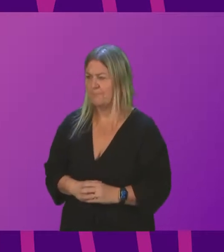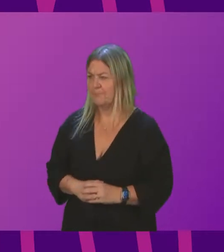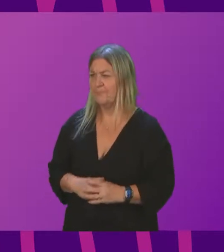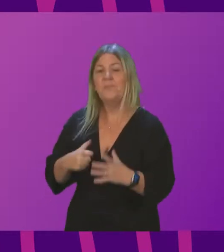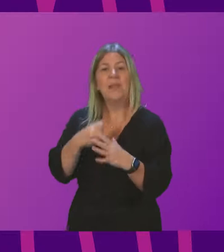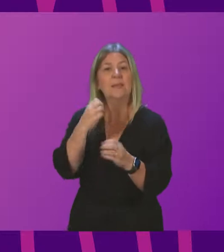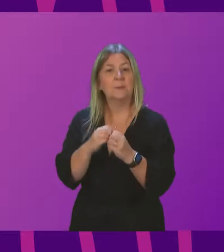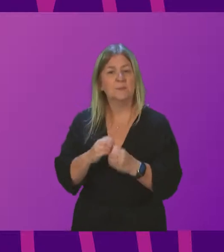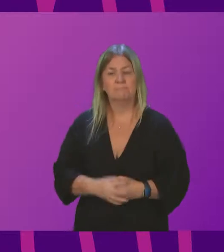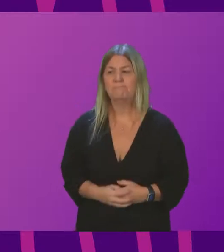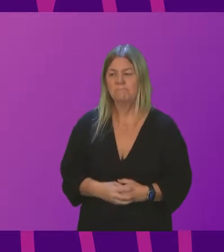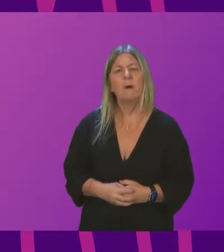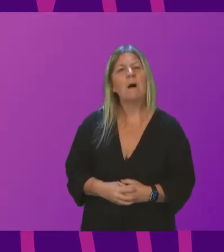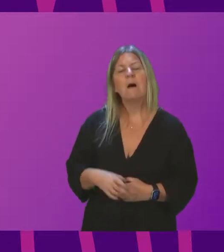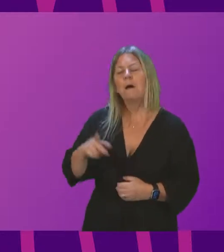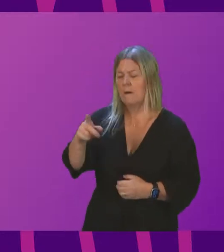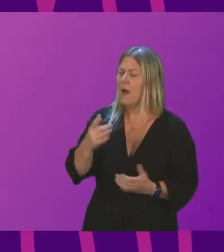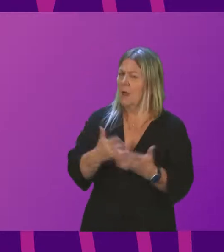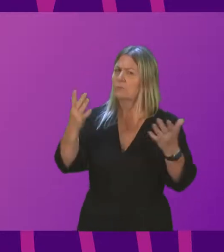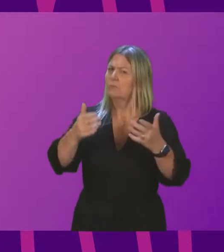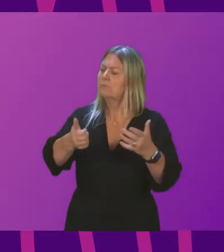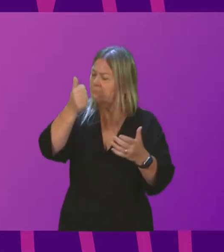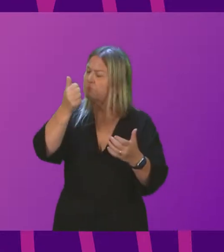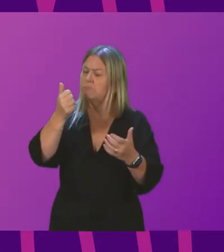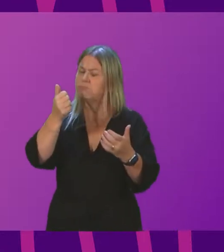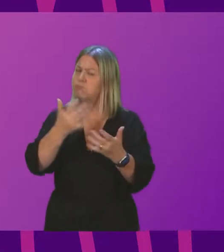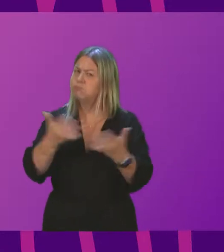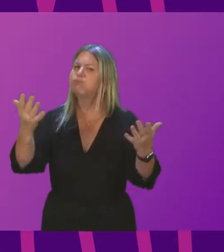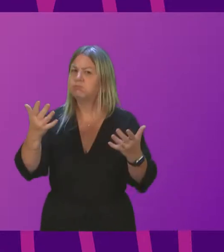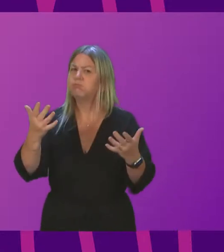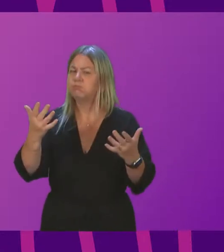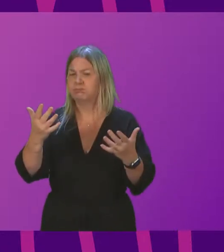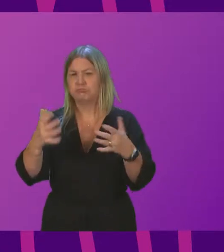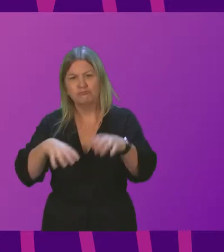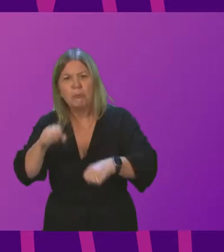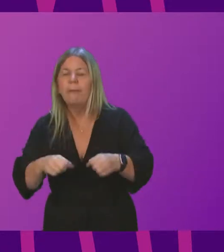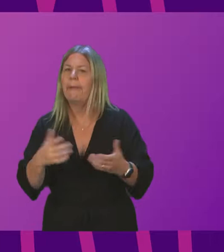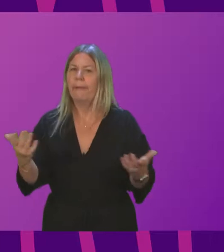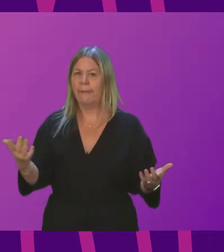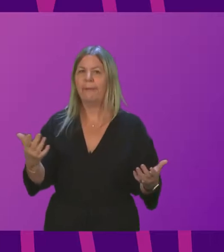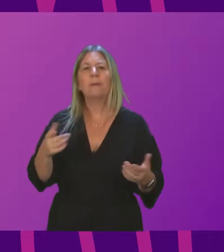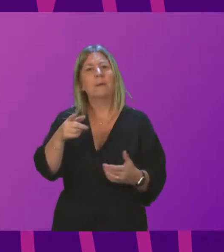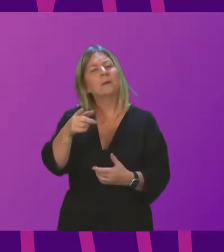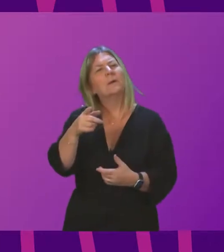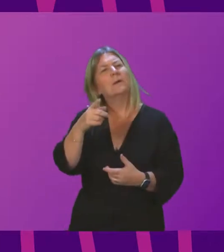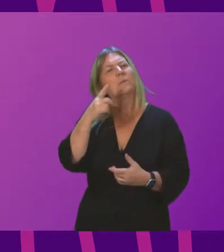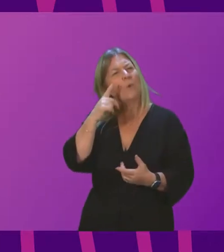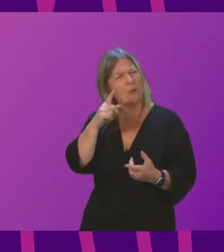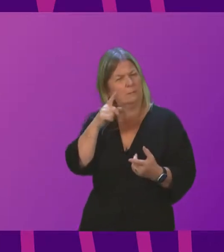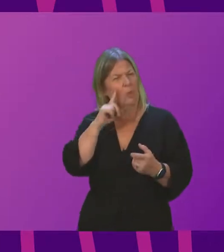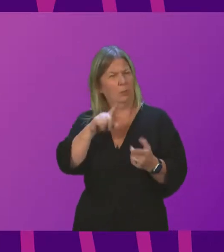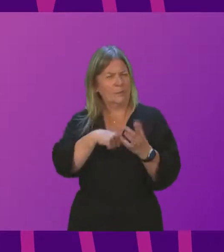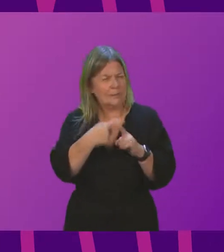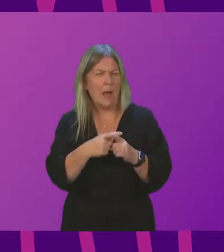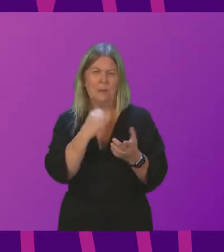for that answer. Millions face a squeeze on living standards over the coming year. While the Chancellor cut taxes on bank profits he failed to introduce measures to